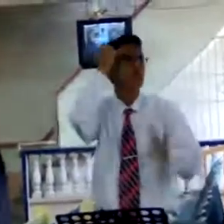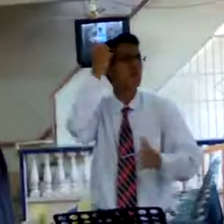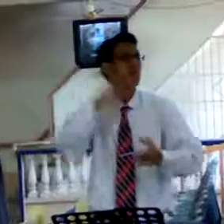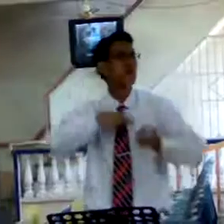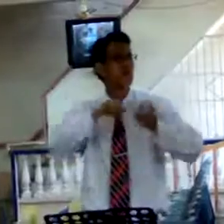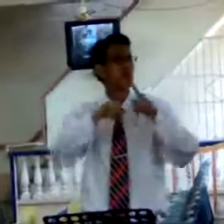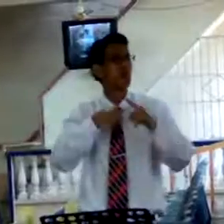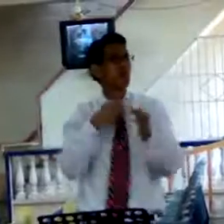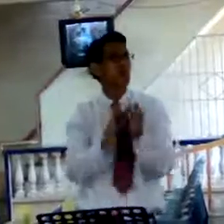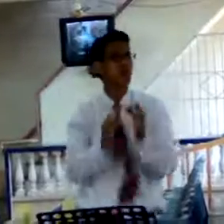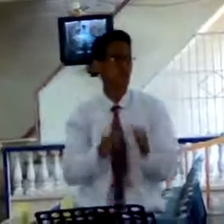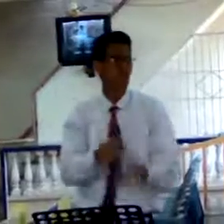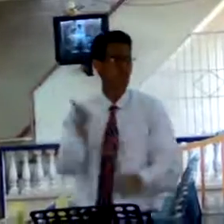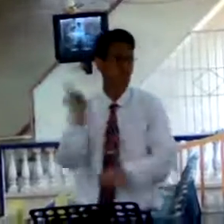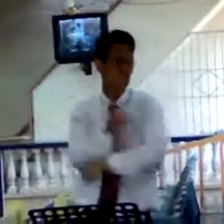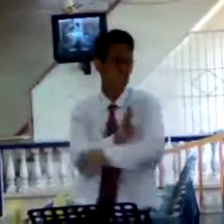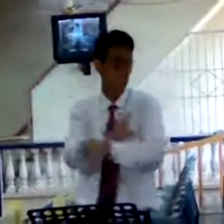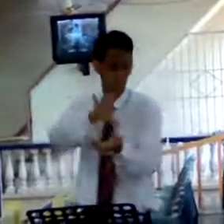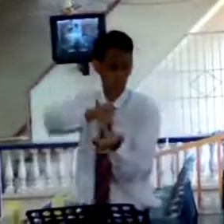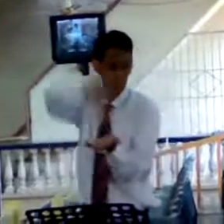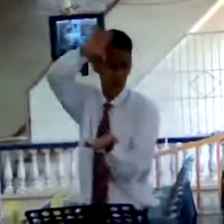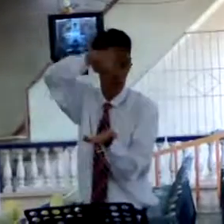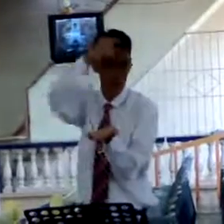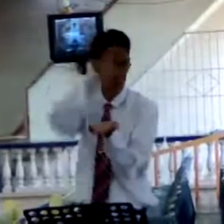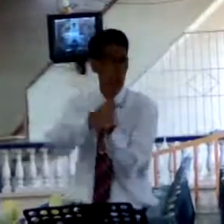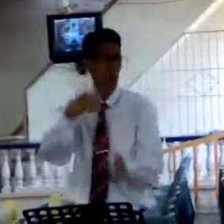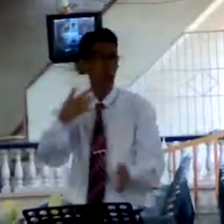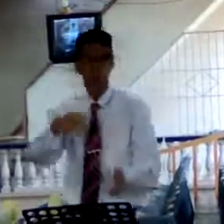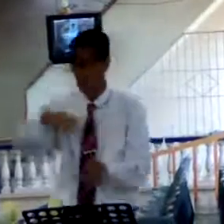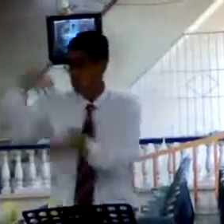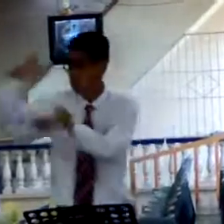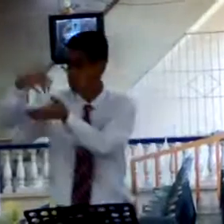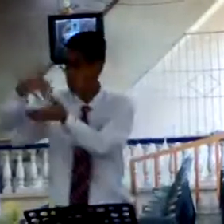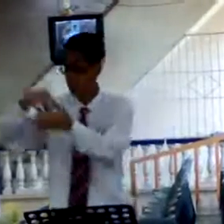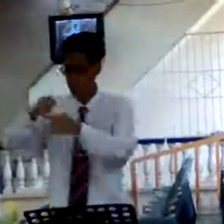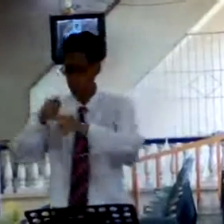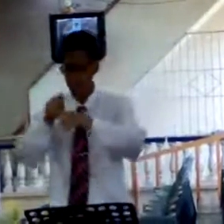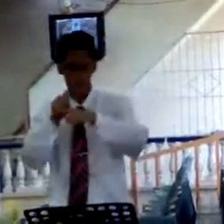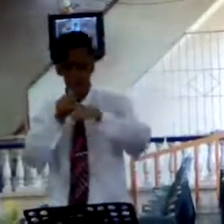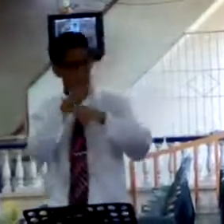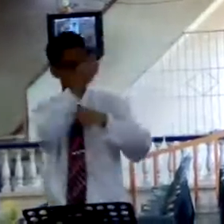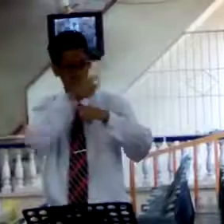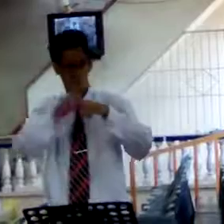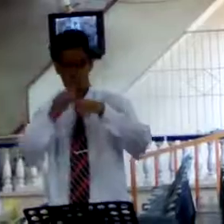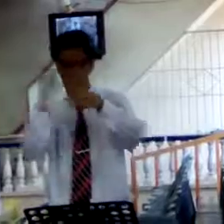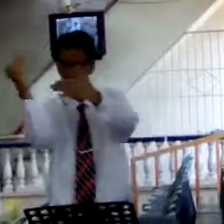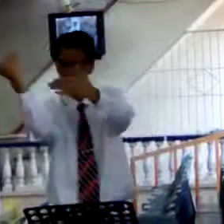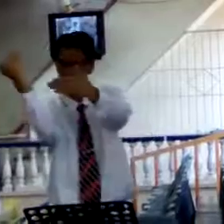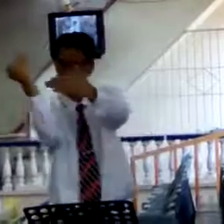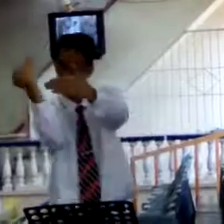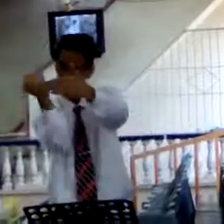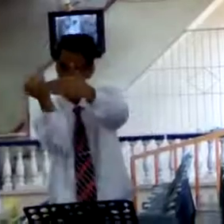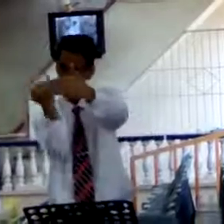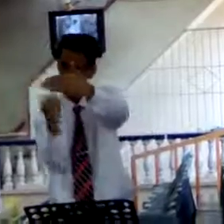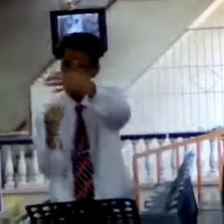be thankful for your and your pastor,